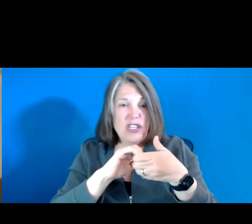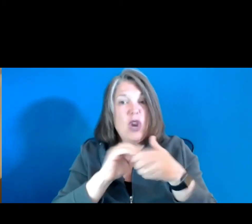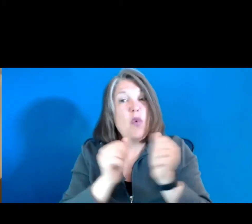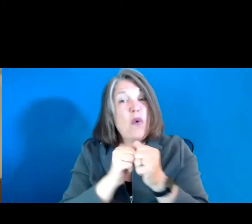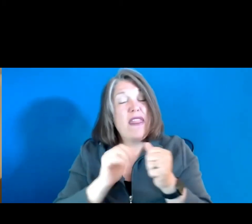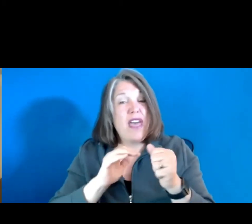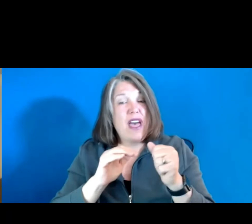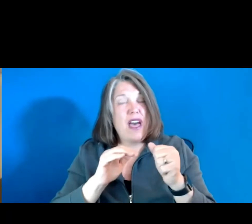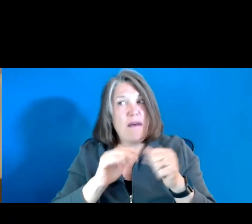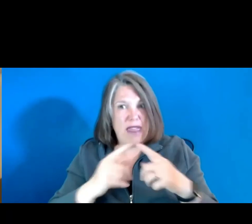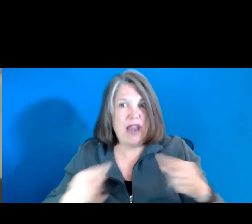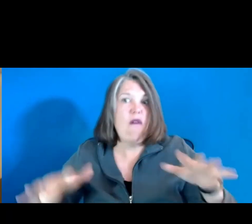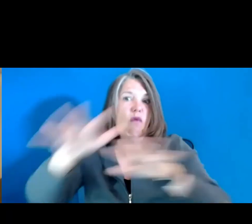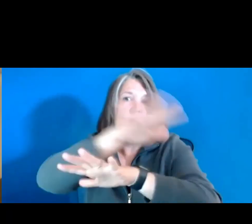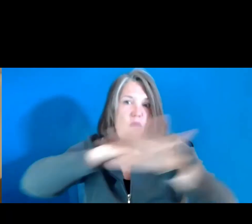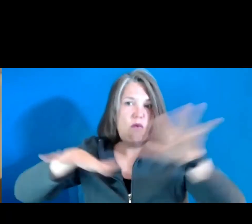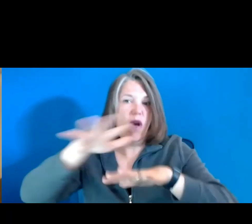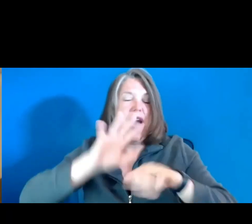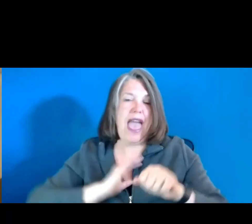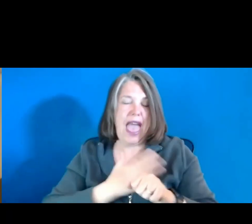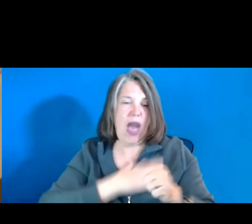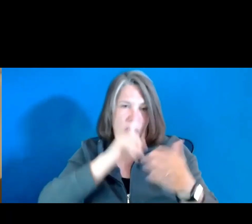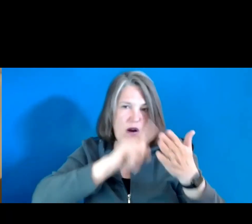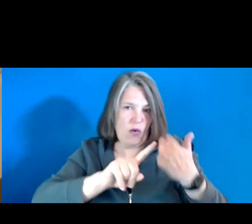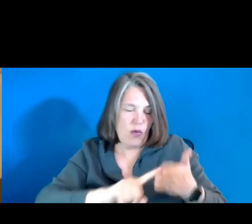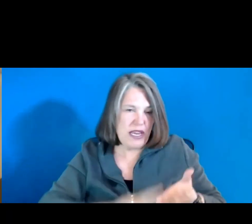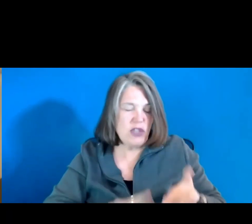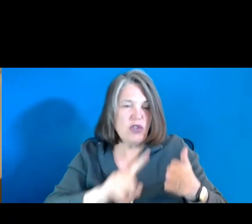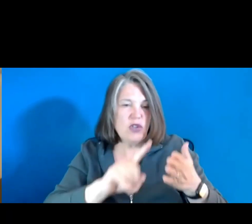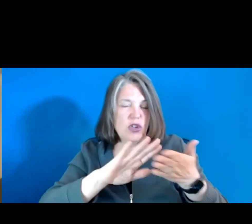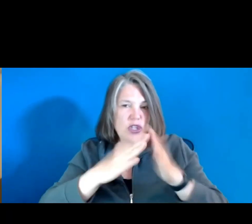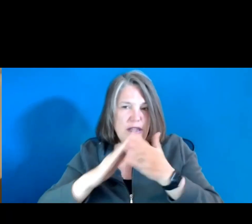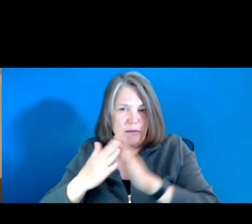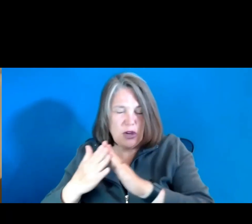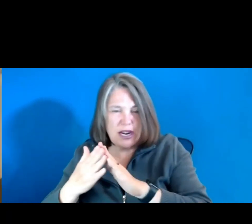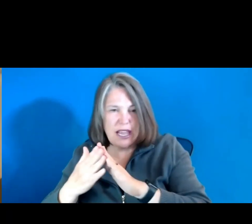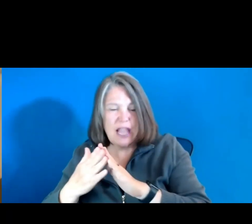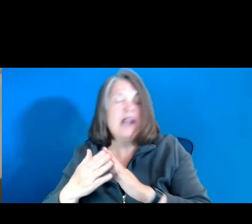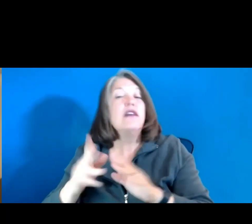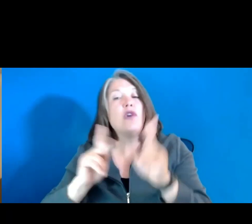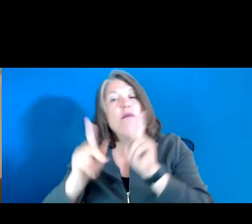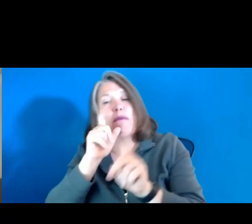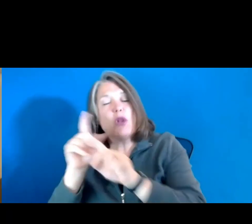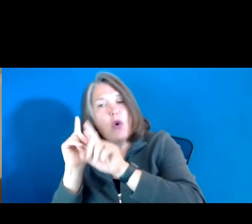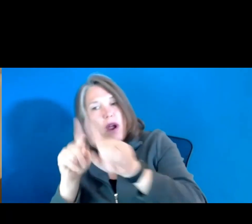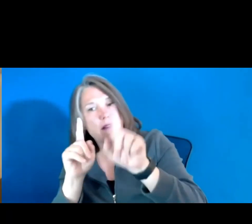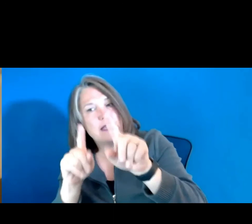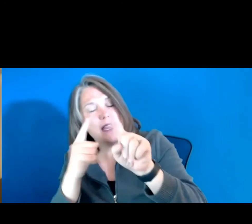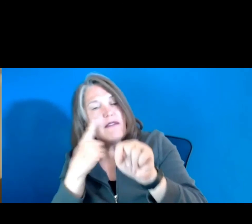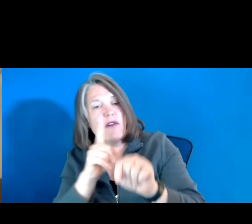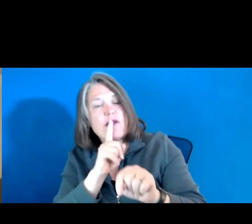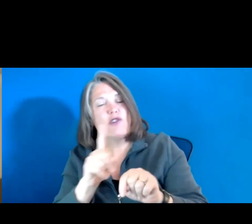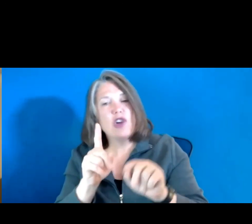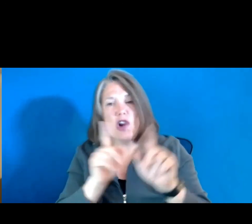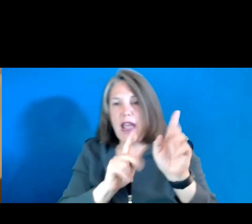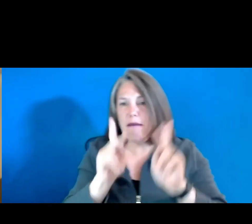that you have to